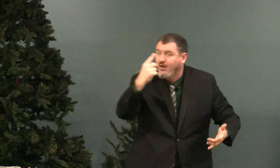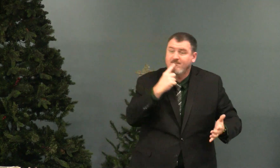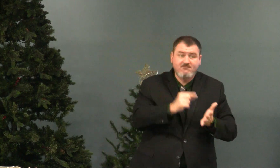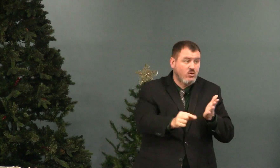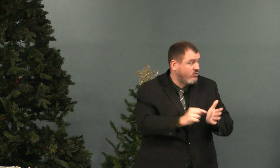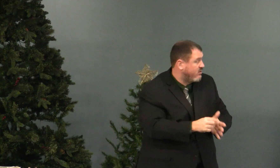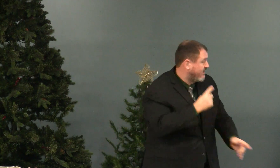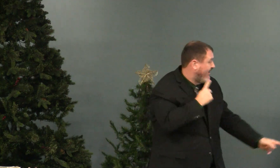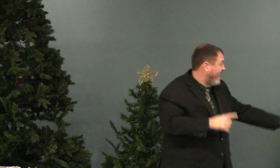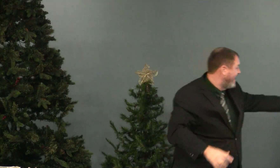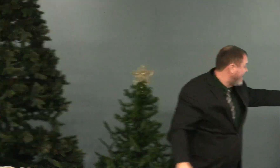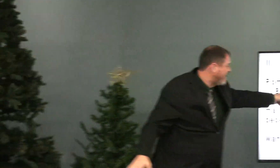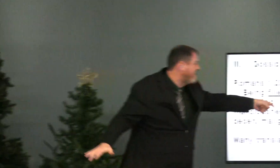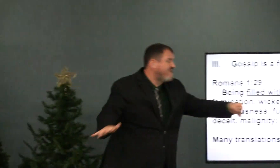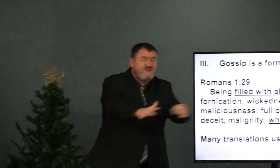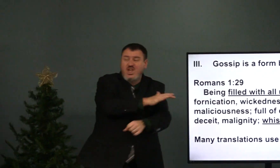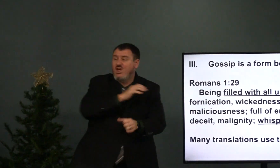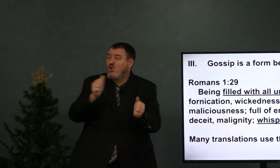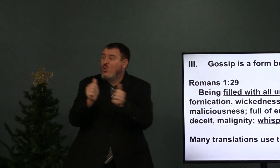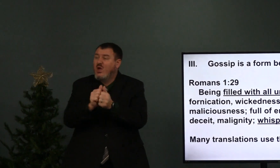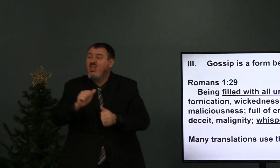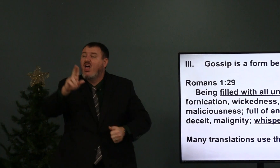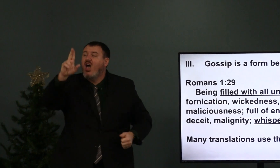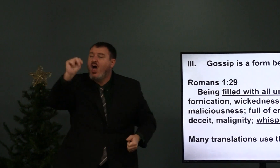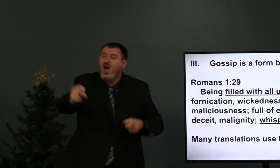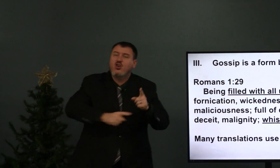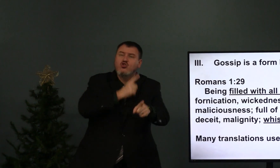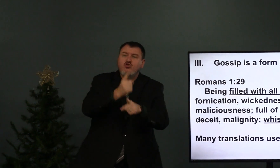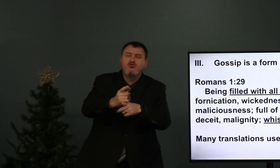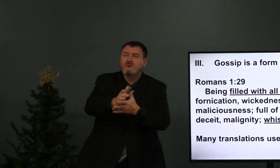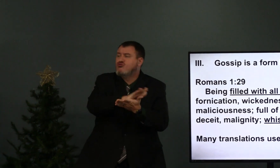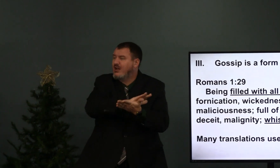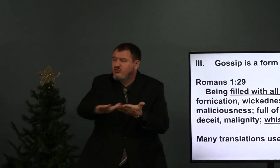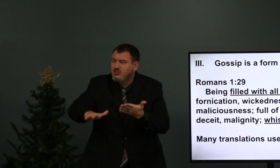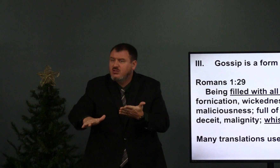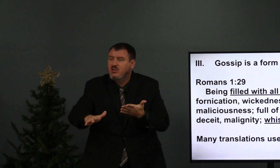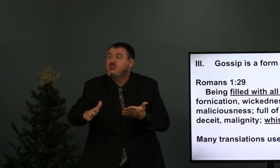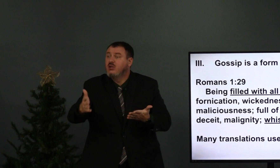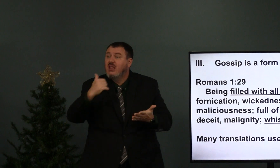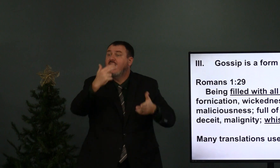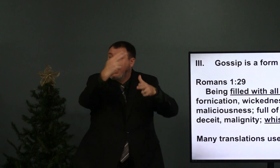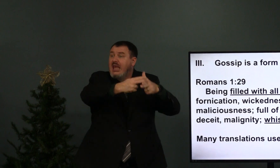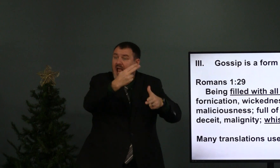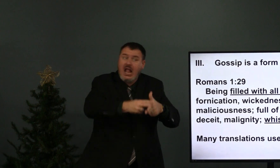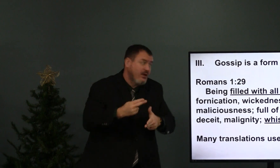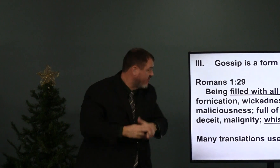and one of those sins is being filled with all unrighteousness